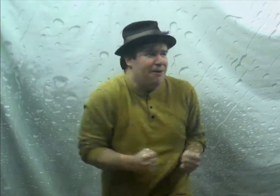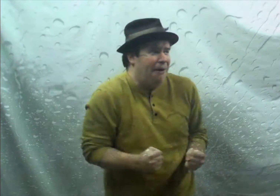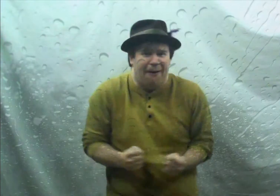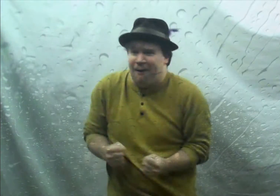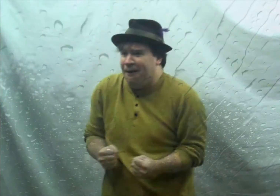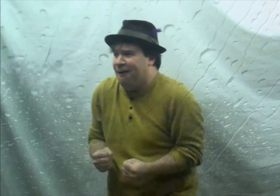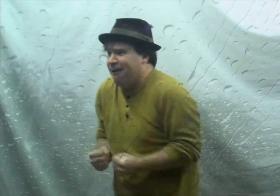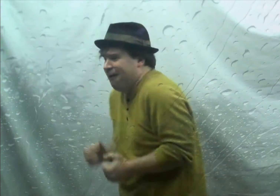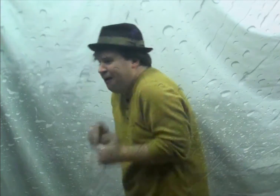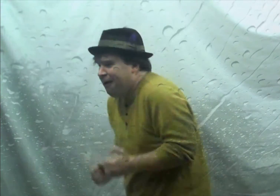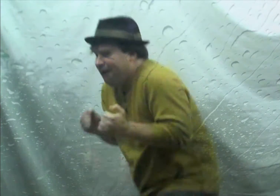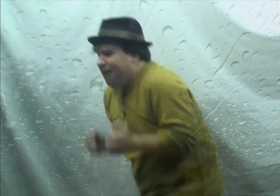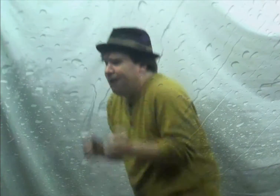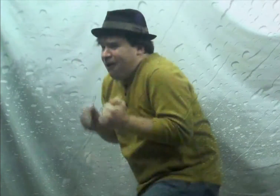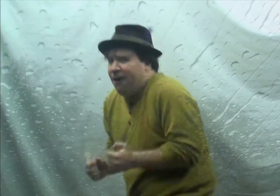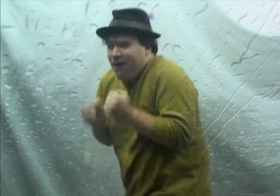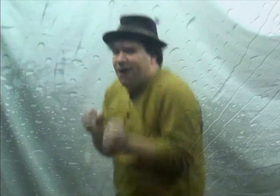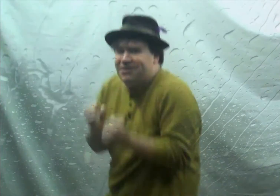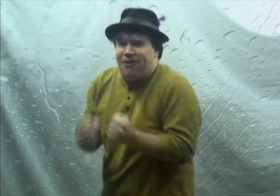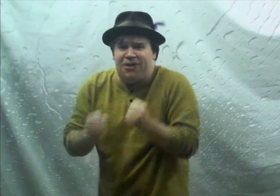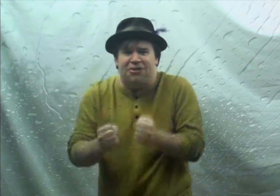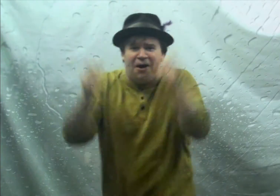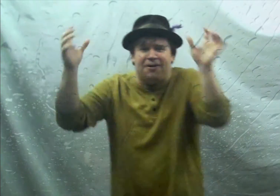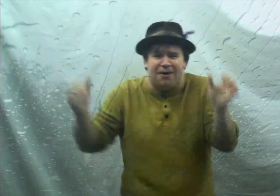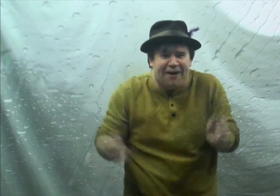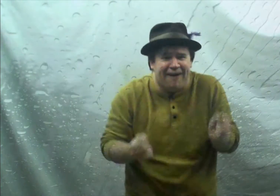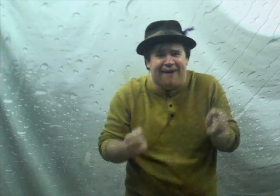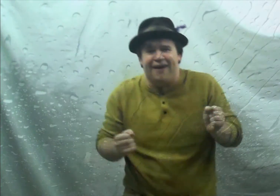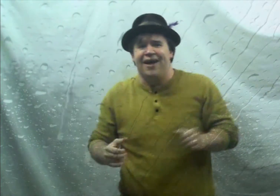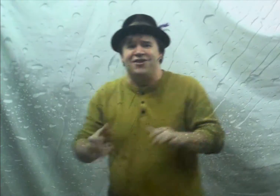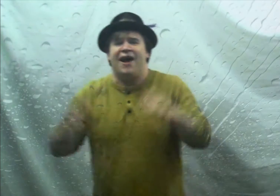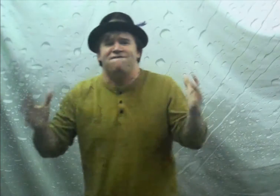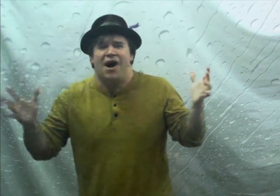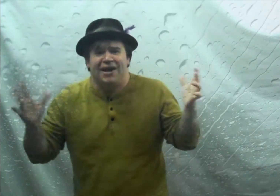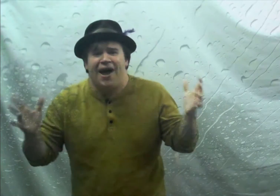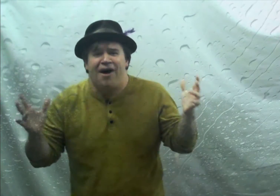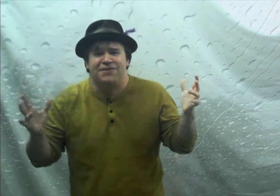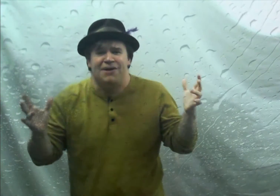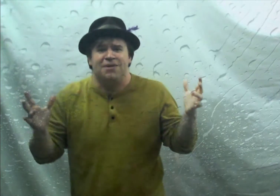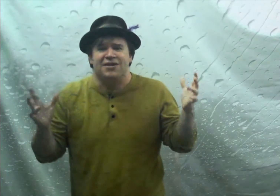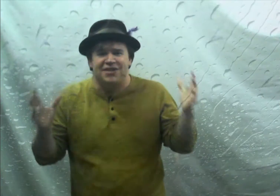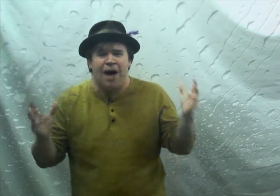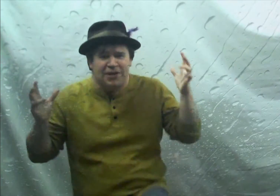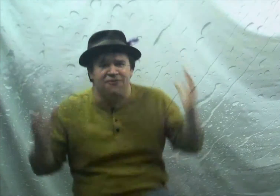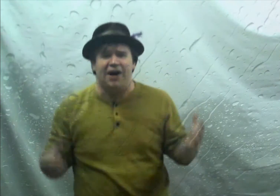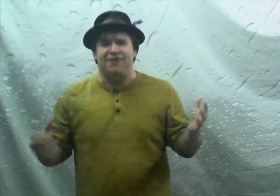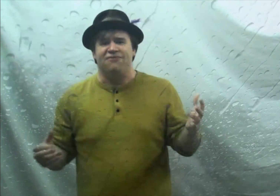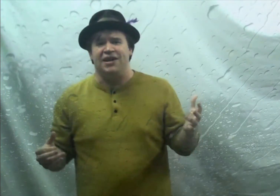causing all the thunder giant elves are up there stomping their feet